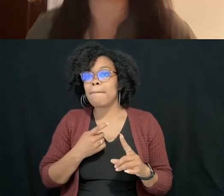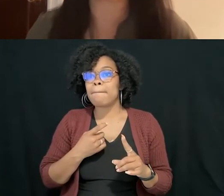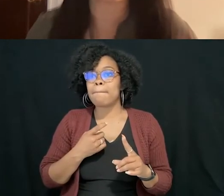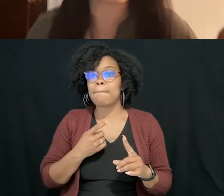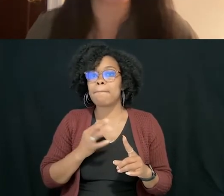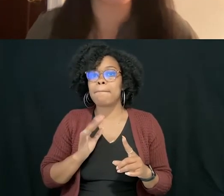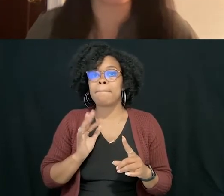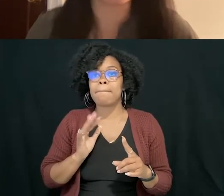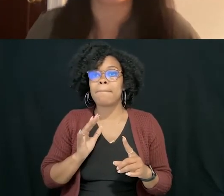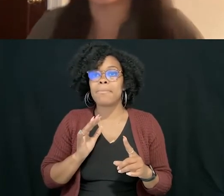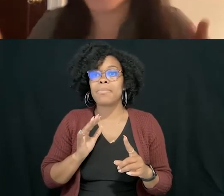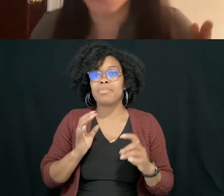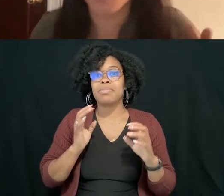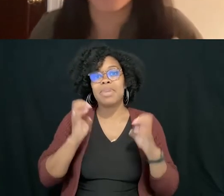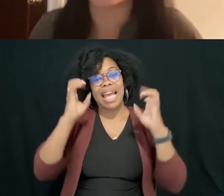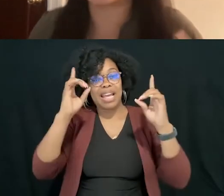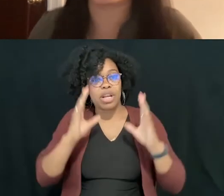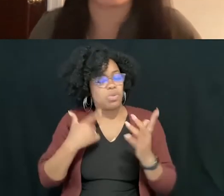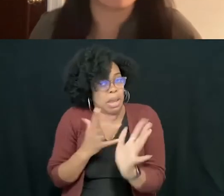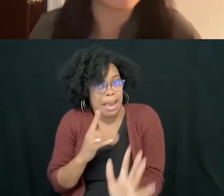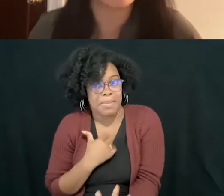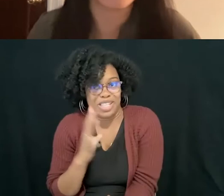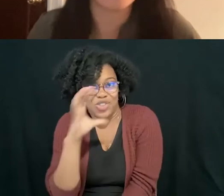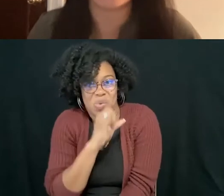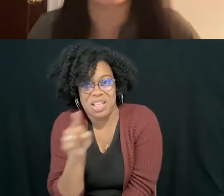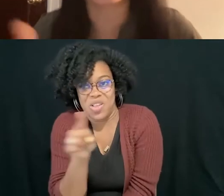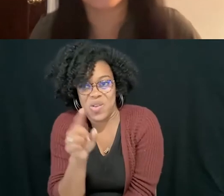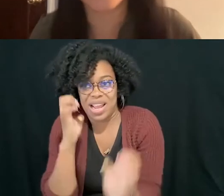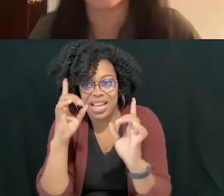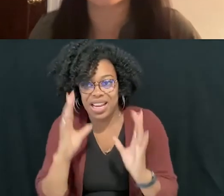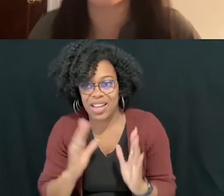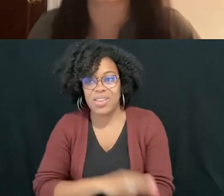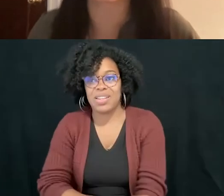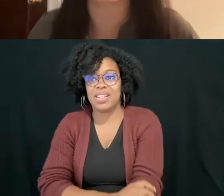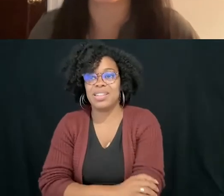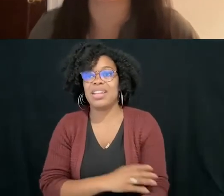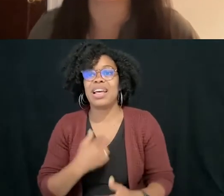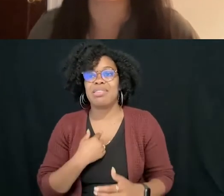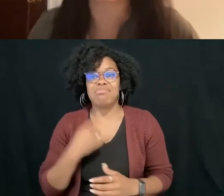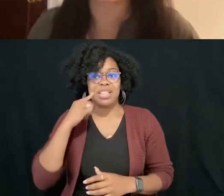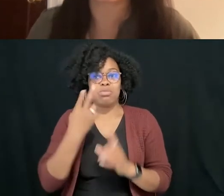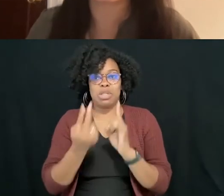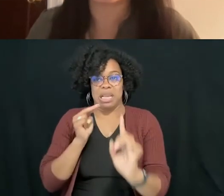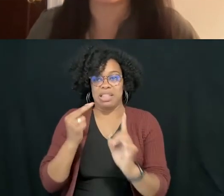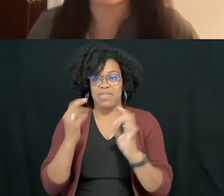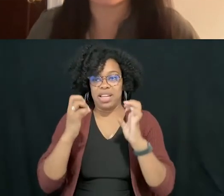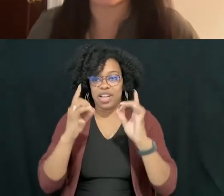from educators, or I'm assuming you're educators, asking from the perspective of educators, um, how